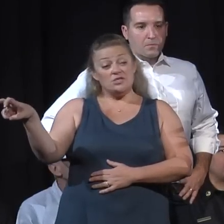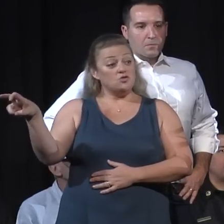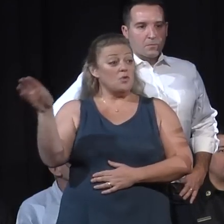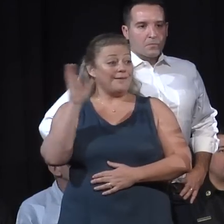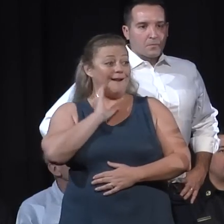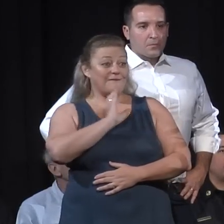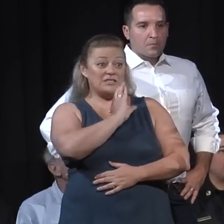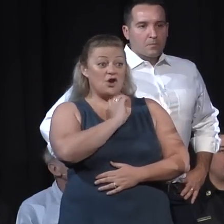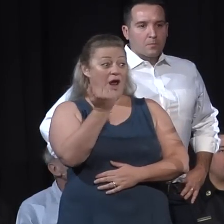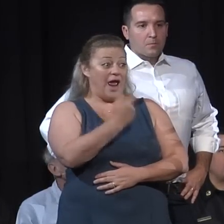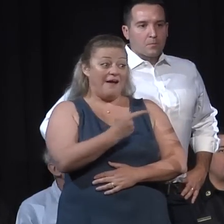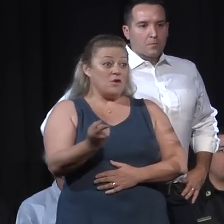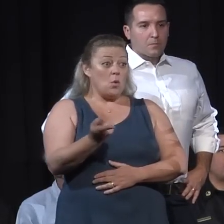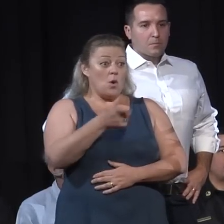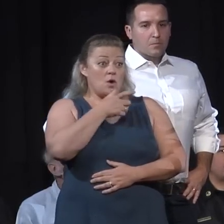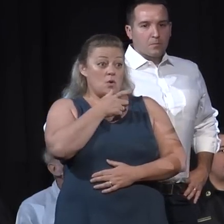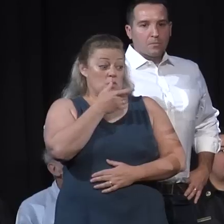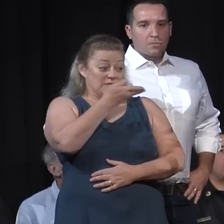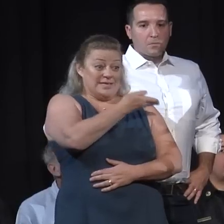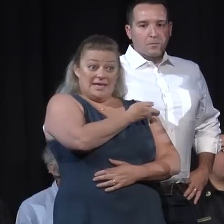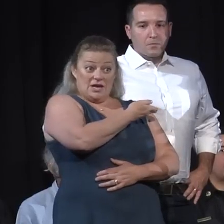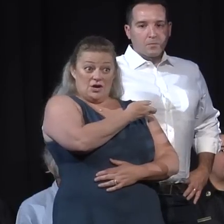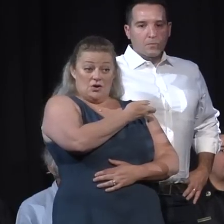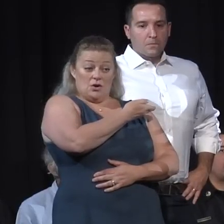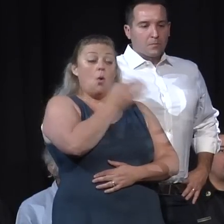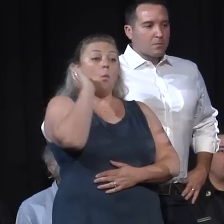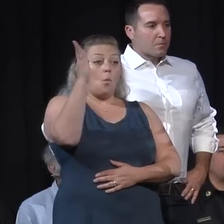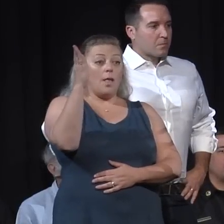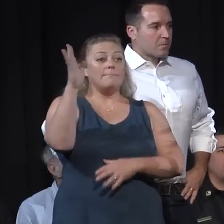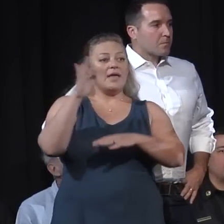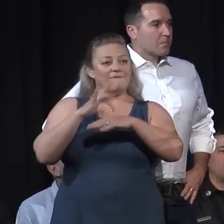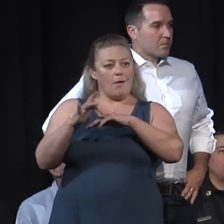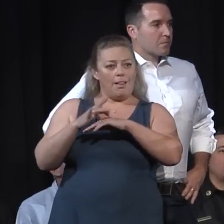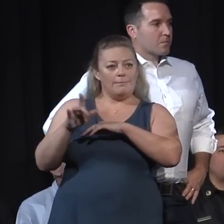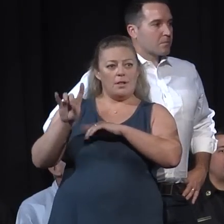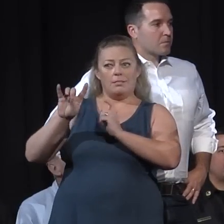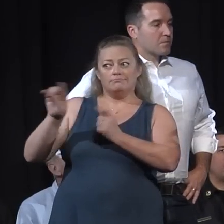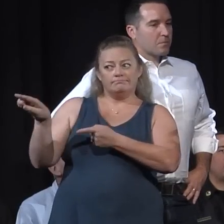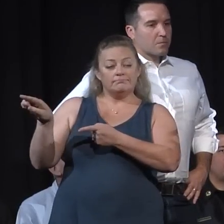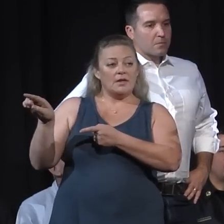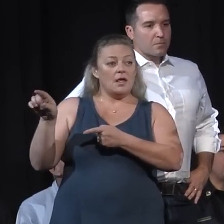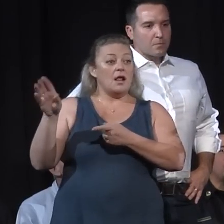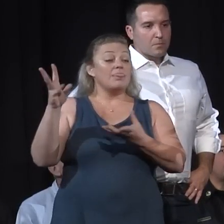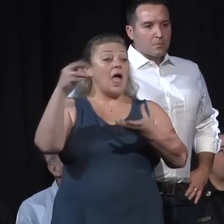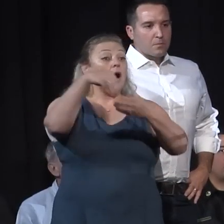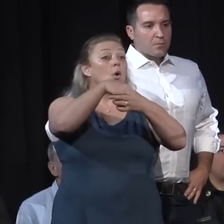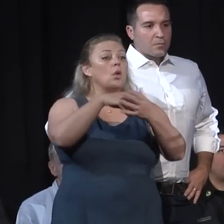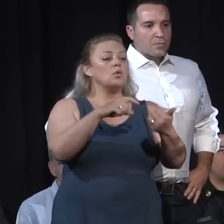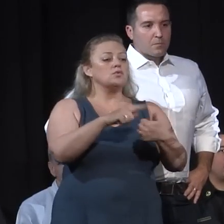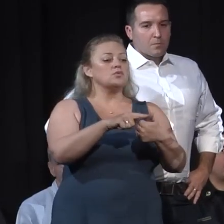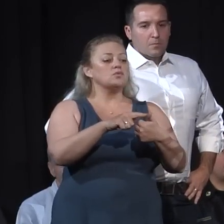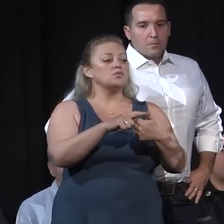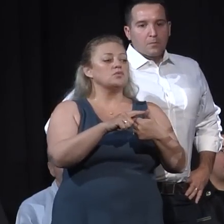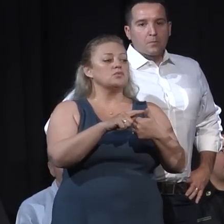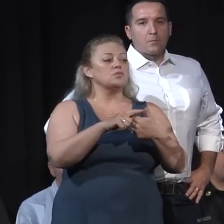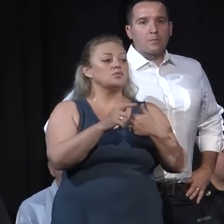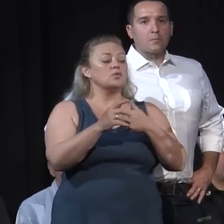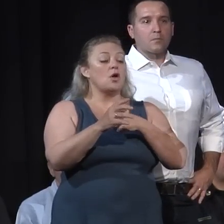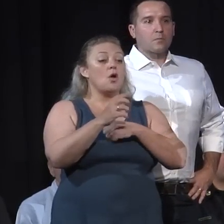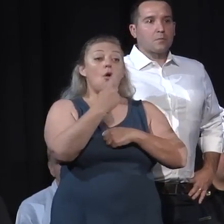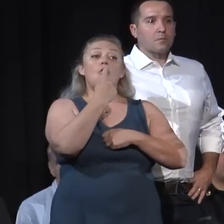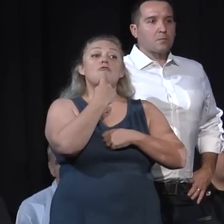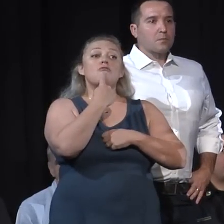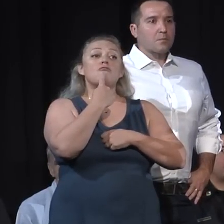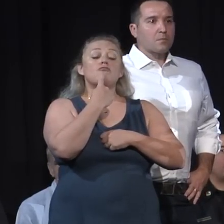will be available here. We couldn't put everybody on stage. Let me give you an idea who we've got in the cafeteria. That includes people from the county recorder's office, from the Red